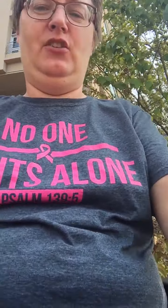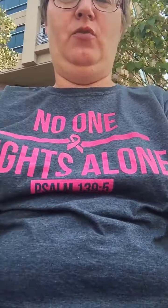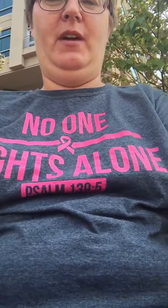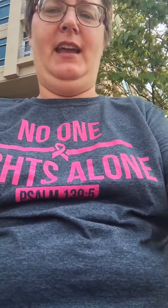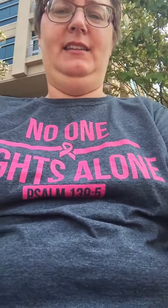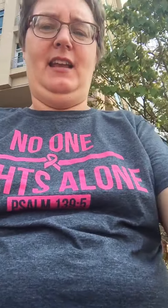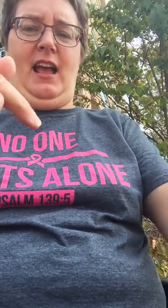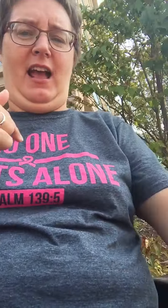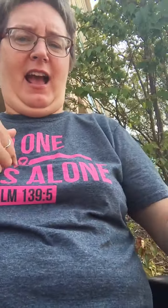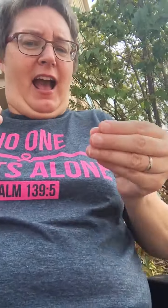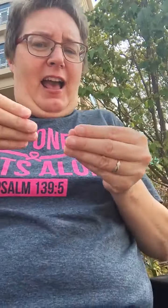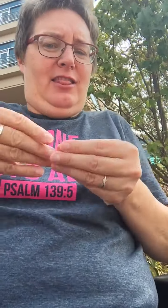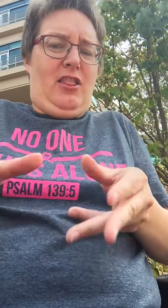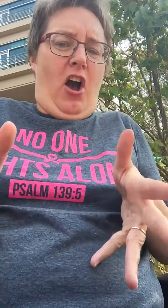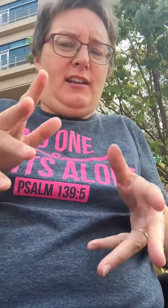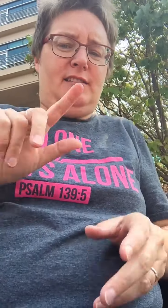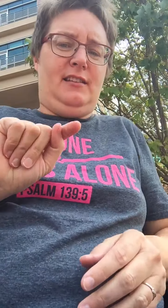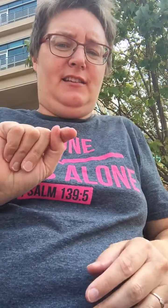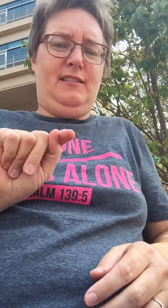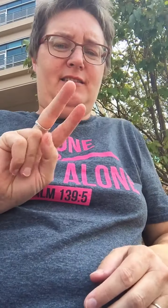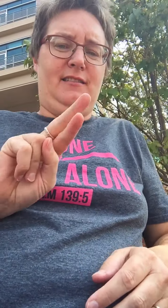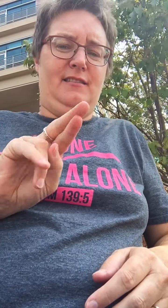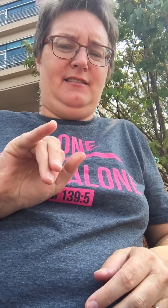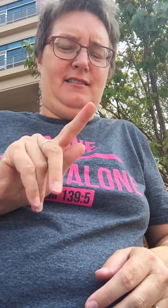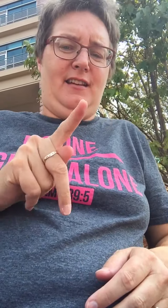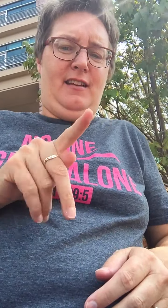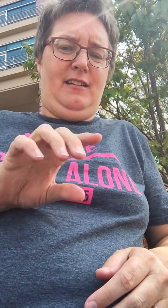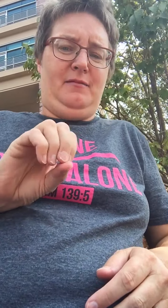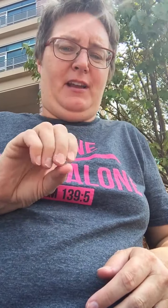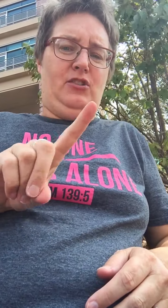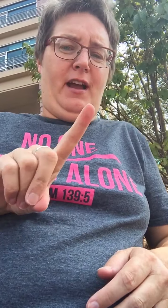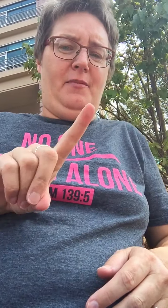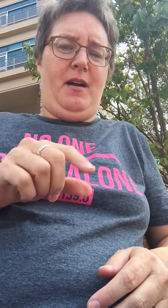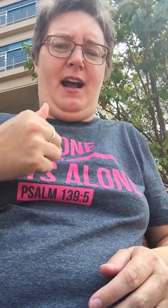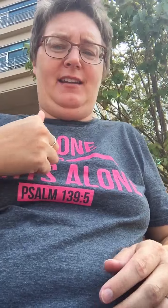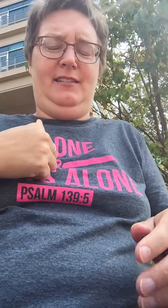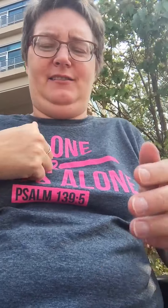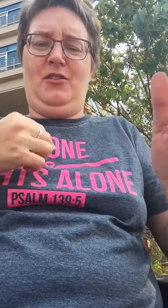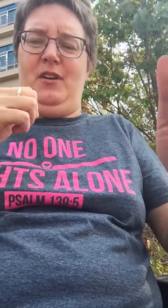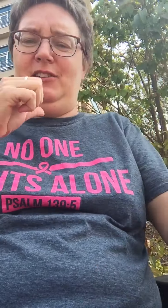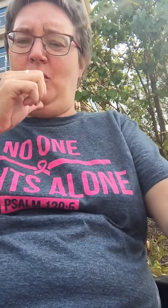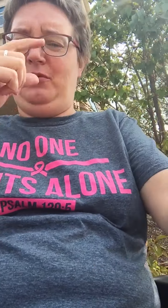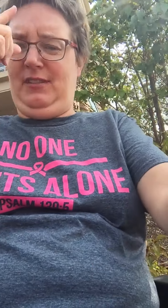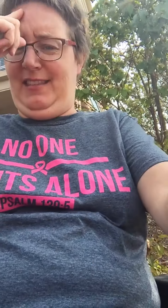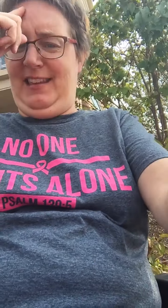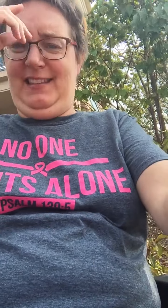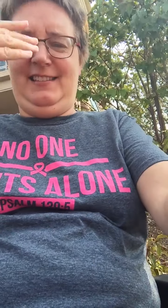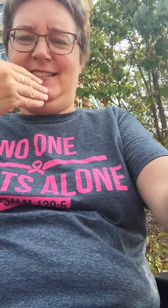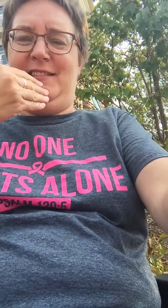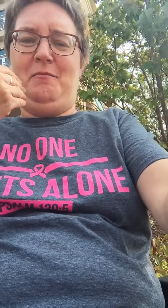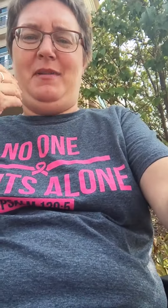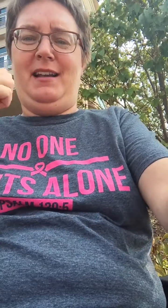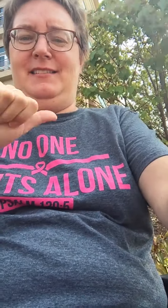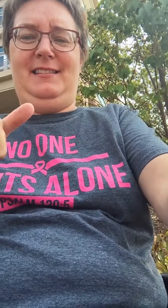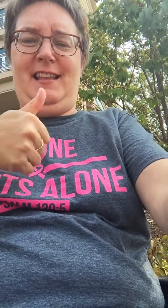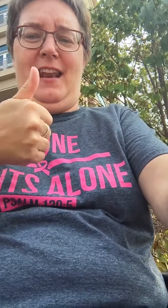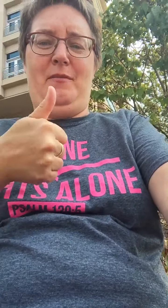great. I lost my tripod, so I don't think this is the best setup.